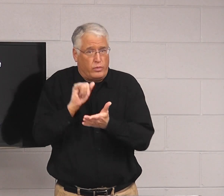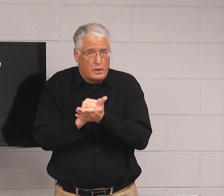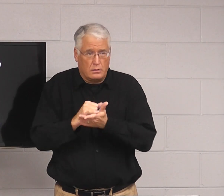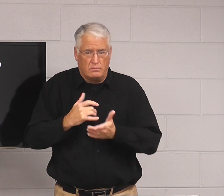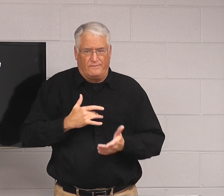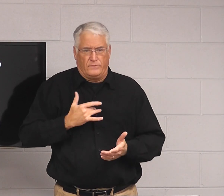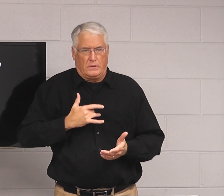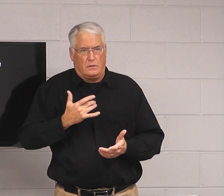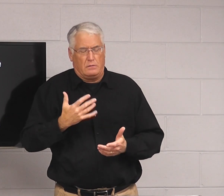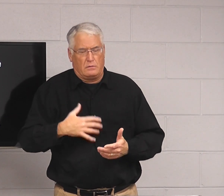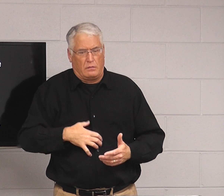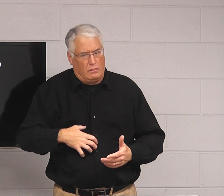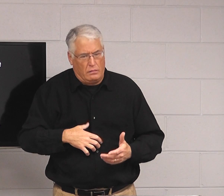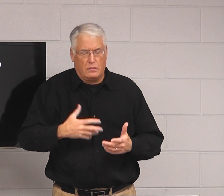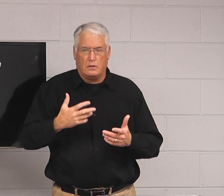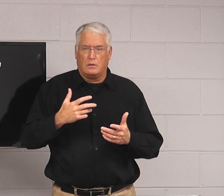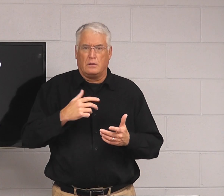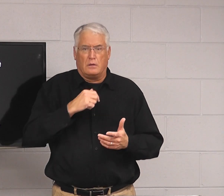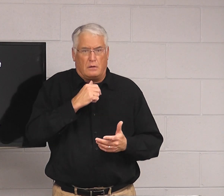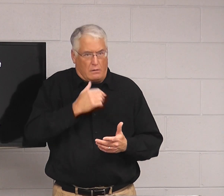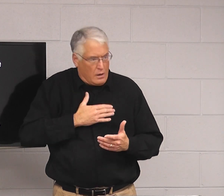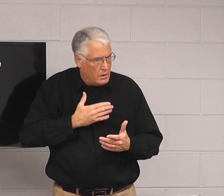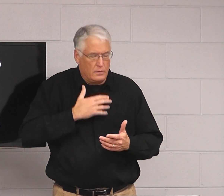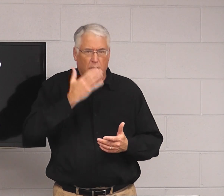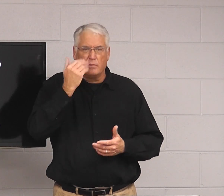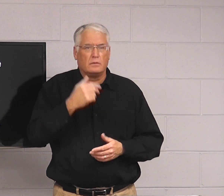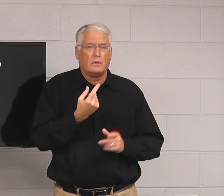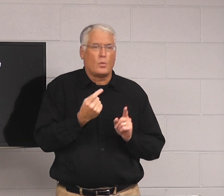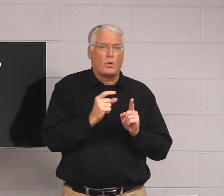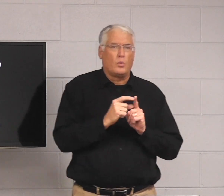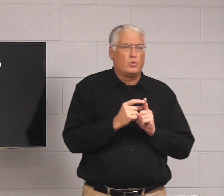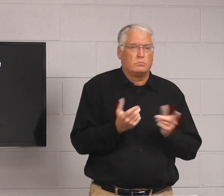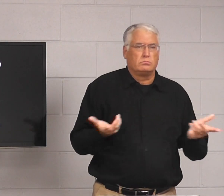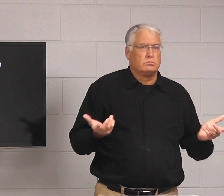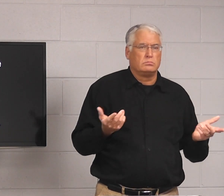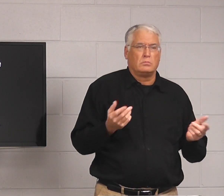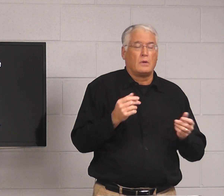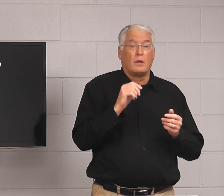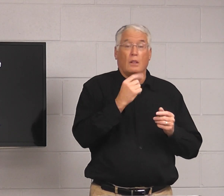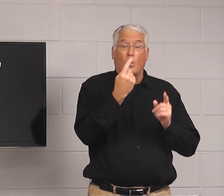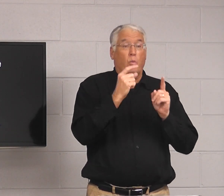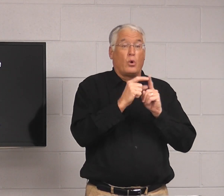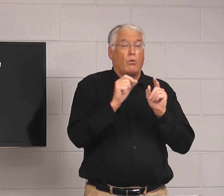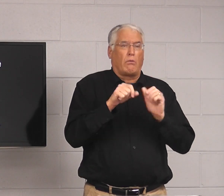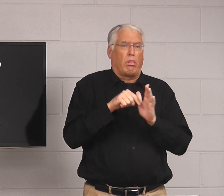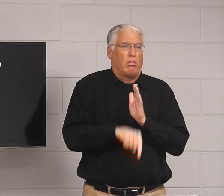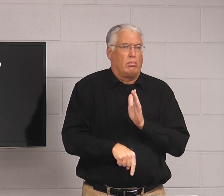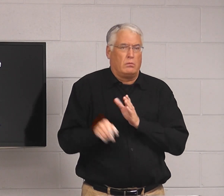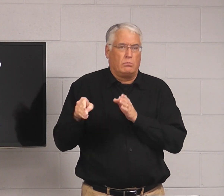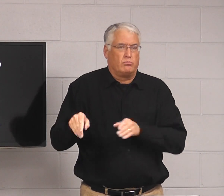It's kind of the same thing. You do that. You feel kind of nasty, not happy about other people using those bad words.